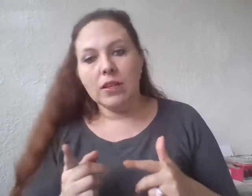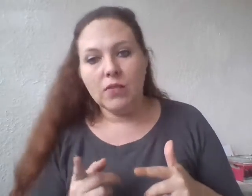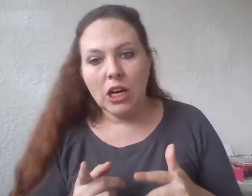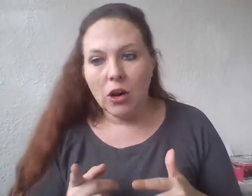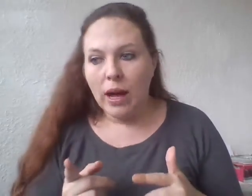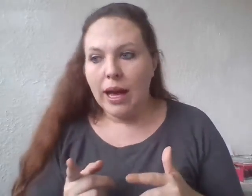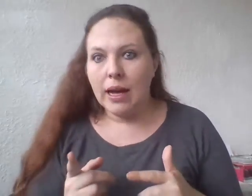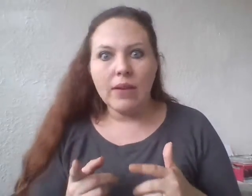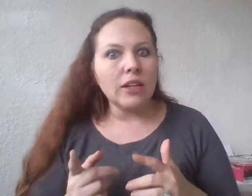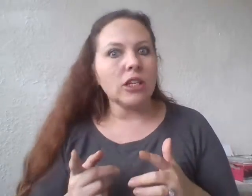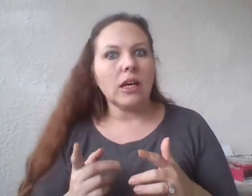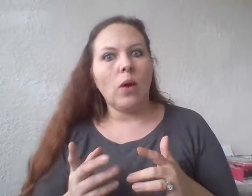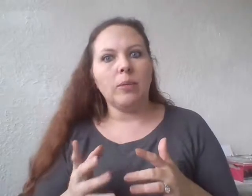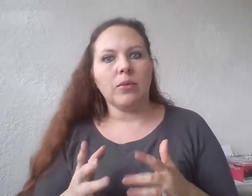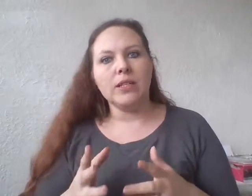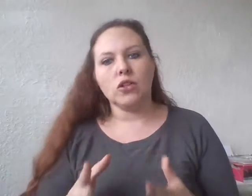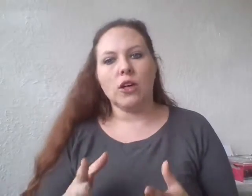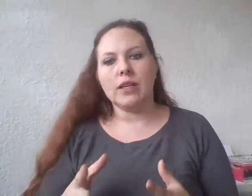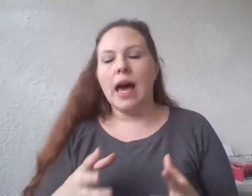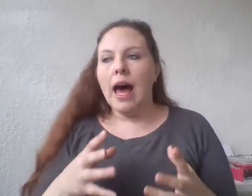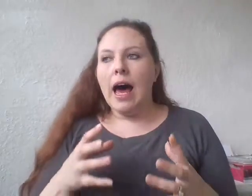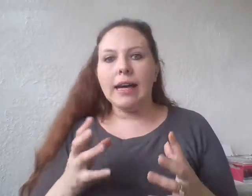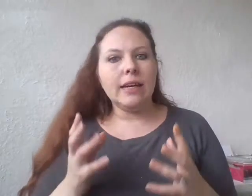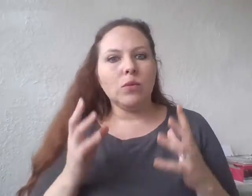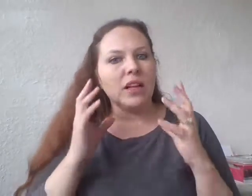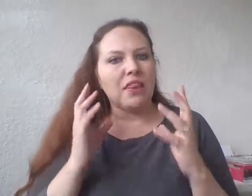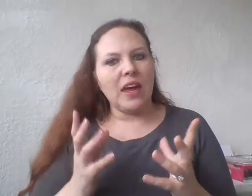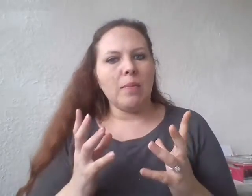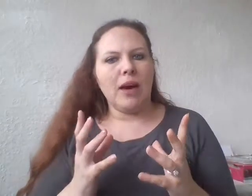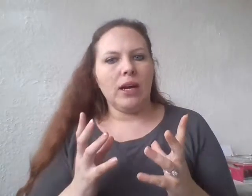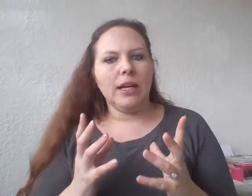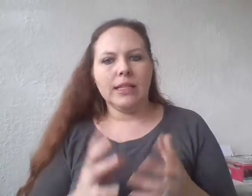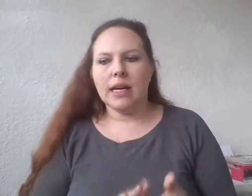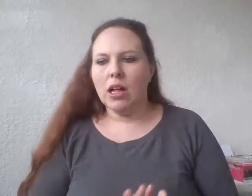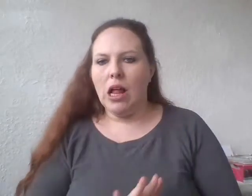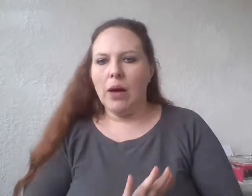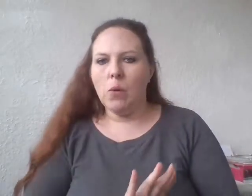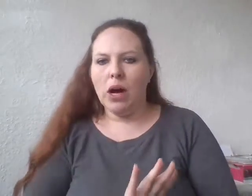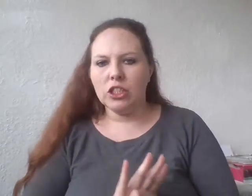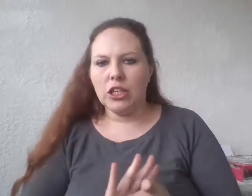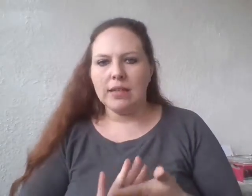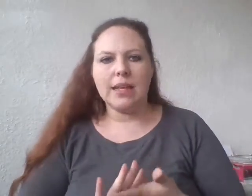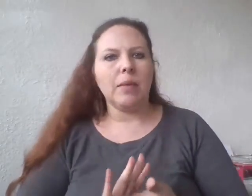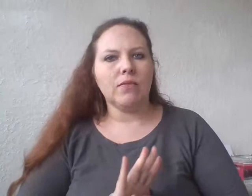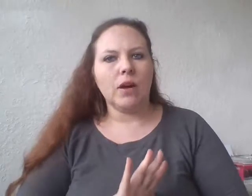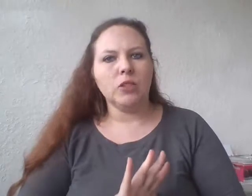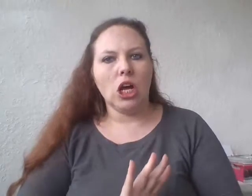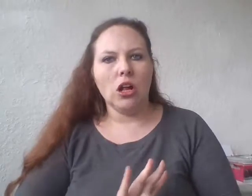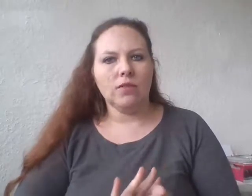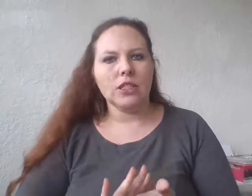this video. And I've actually done quite a bit of research on this. I didn't even really think about it until I watched a segment from John Oliver's